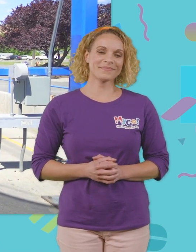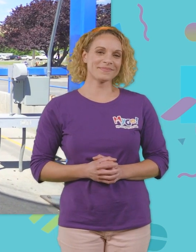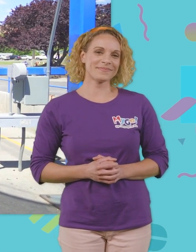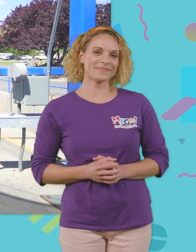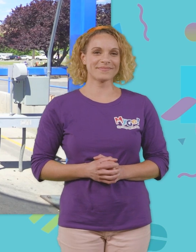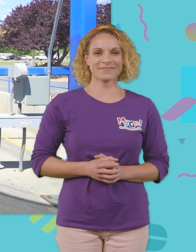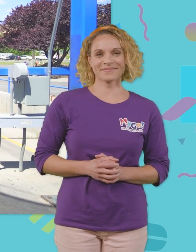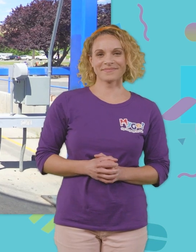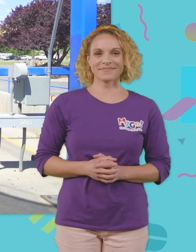It's for